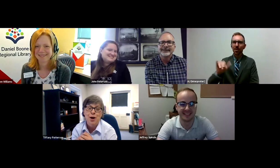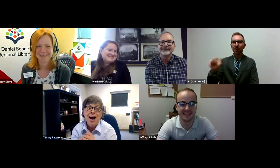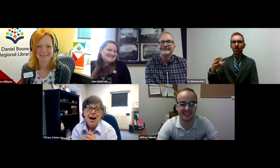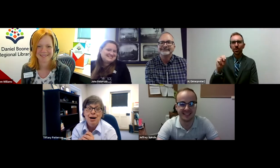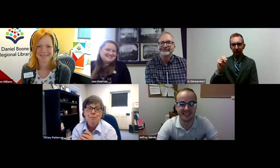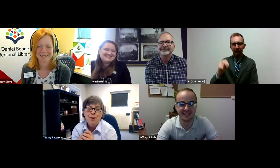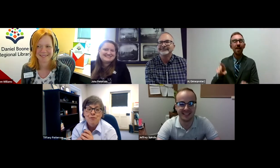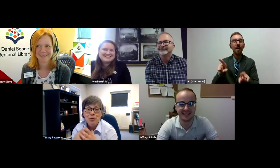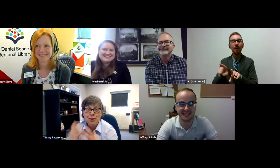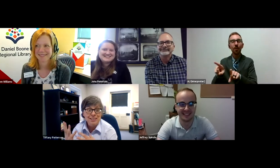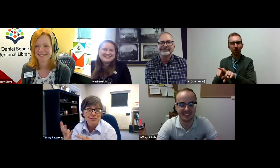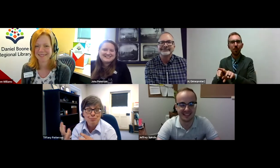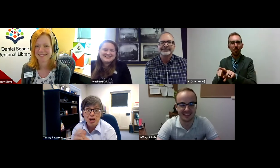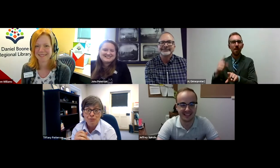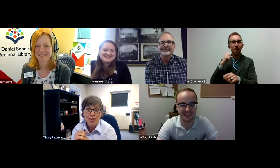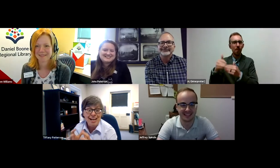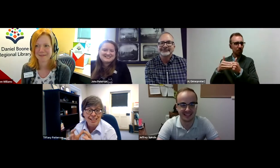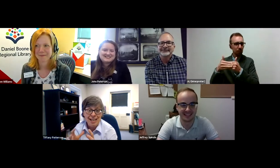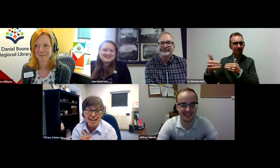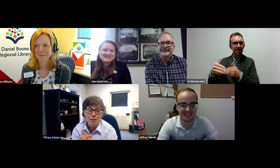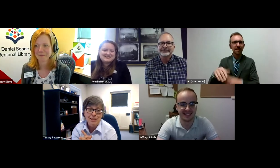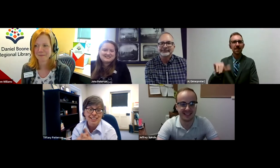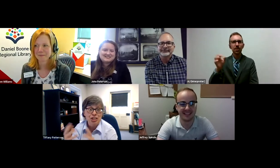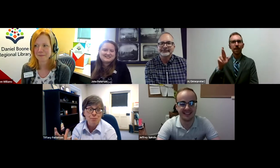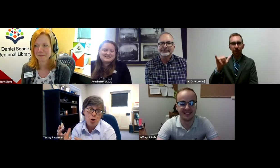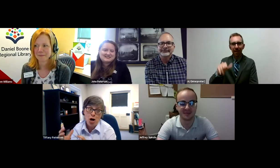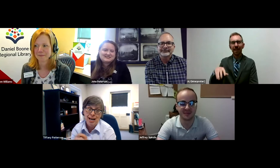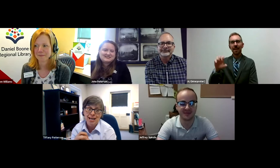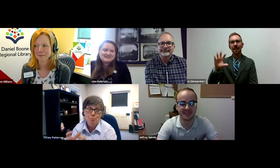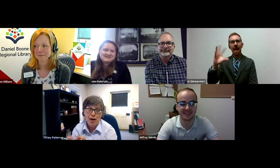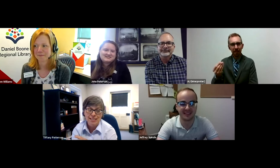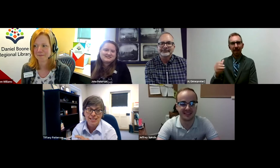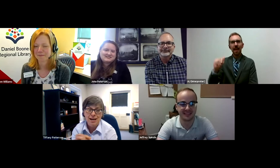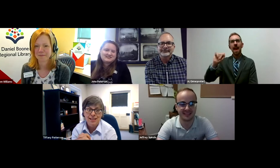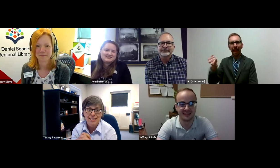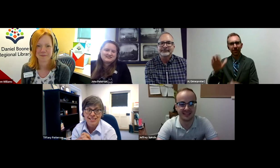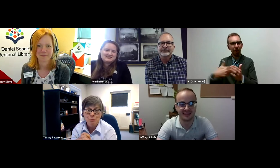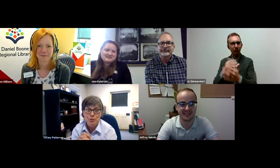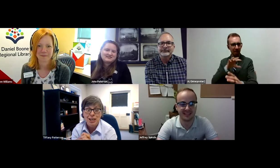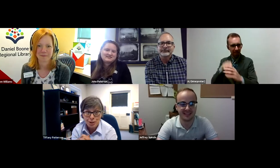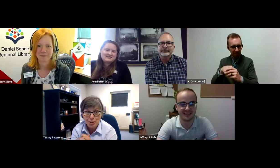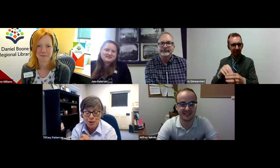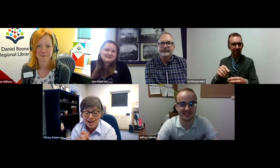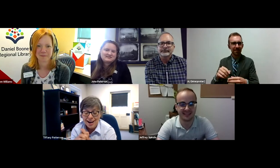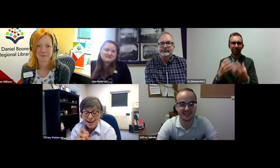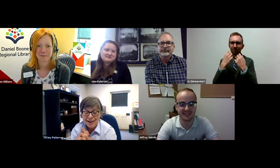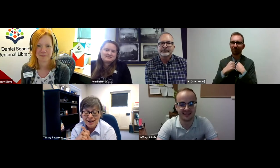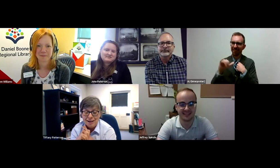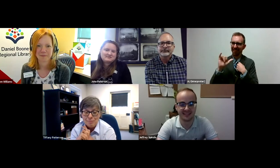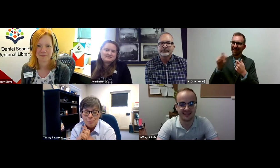also for the rest of them Jeffrey and AJ and Emily to jump on and embrace this particular